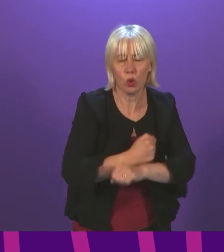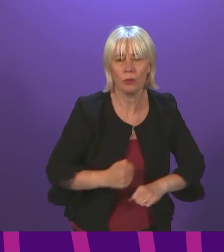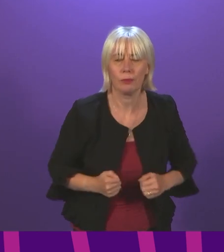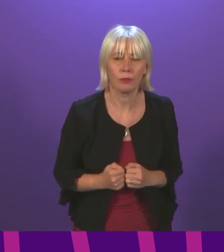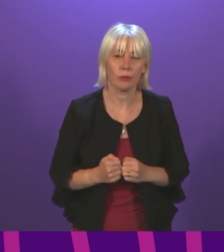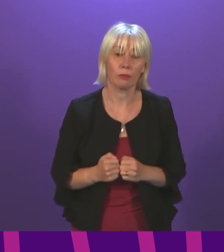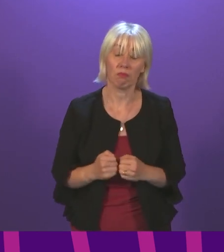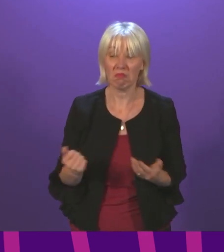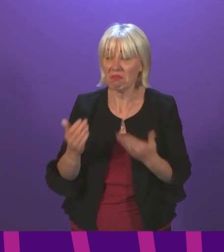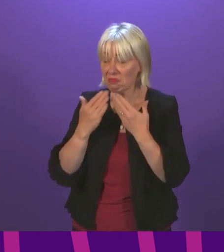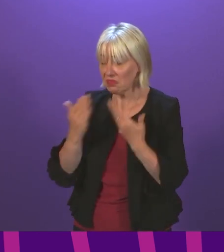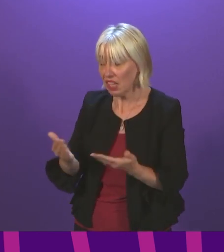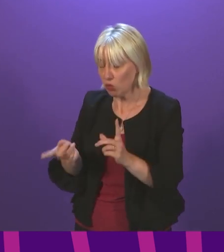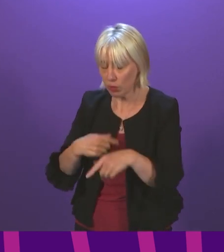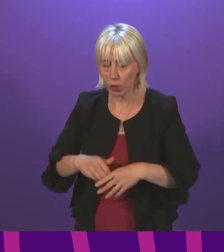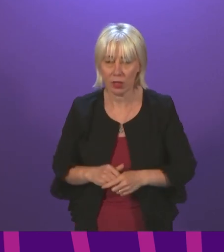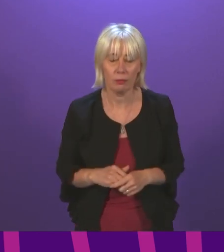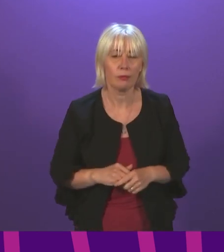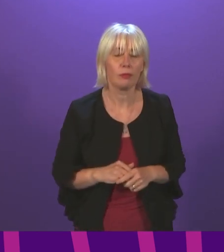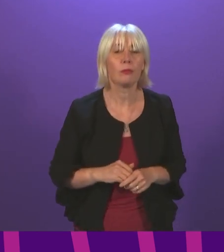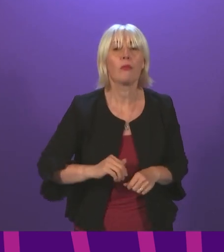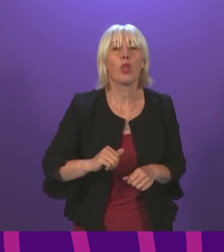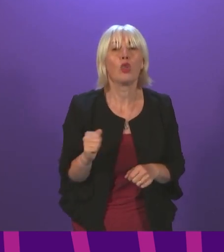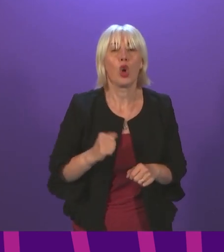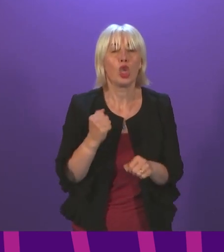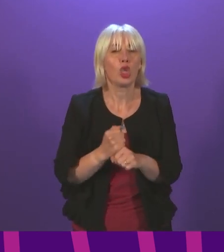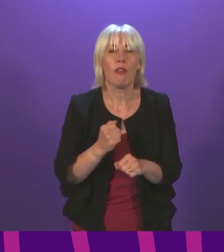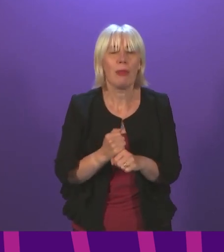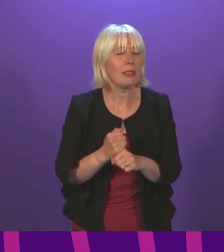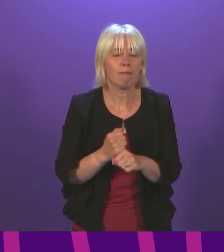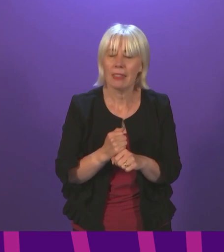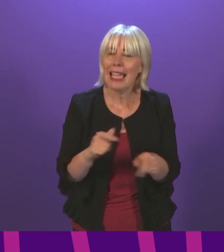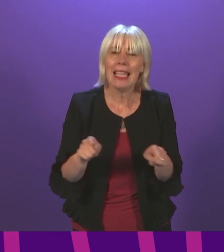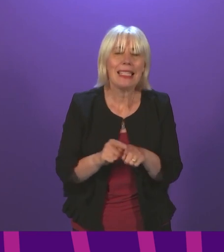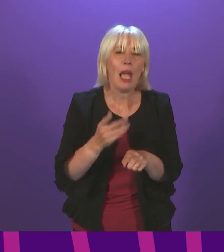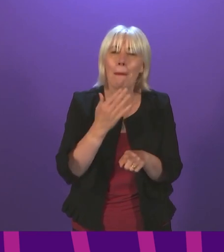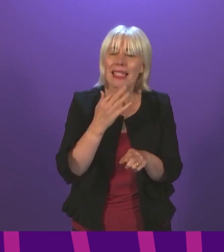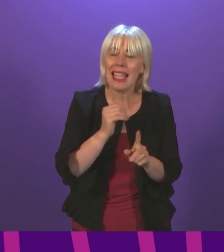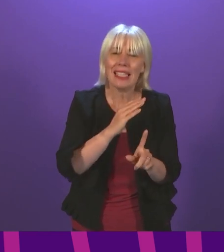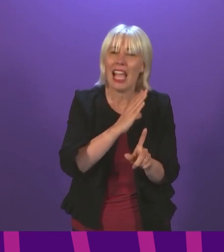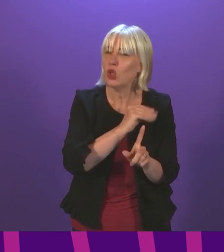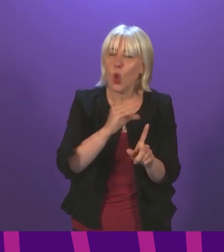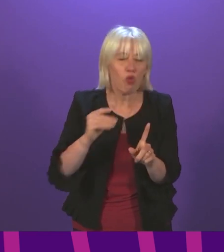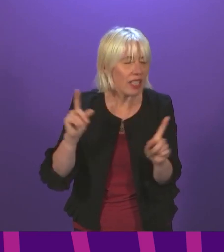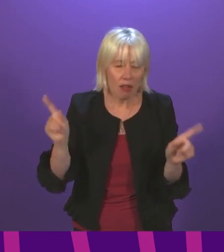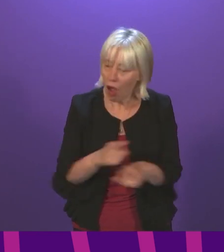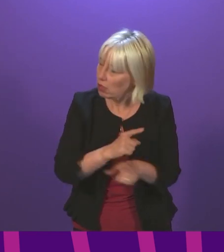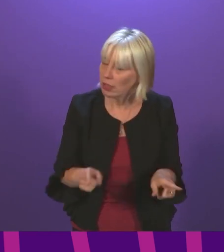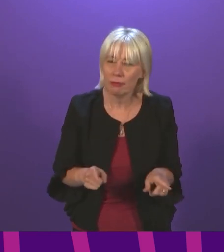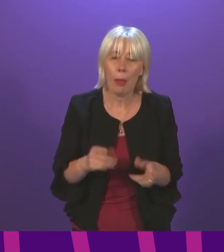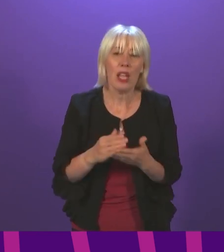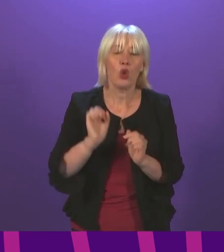I thank the First Minister for her response. The Scottish Government cannot make the same mistakes as the Tories and leave whole communities